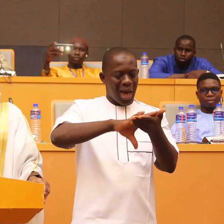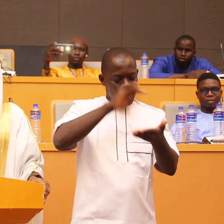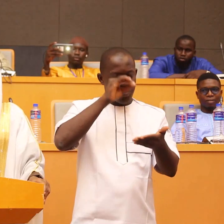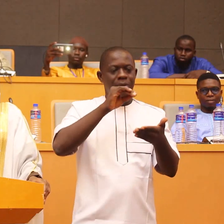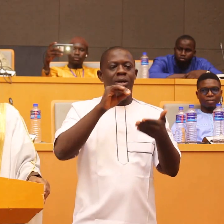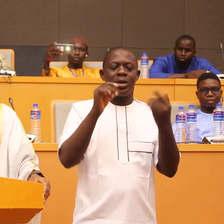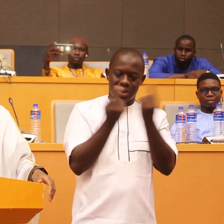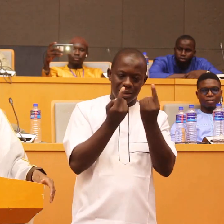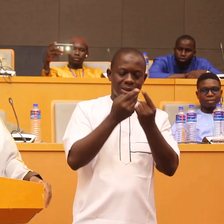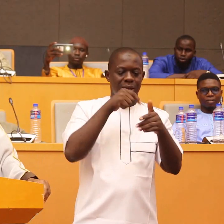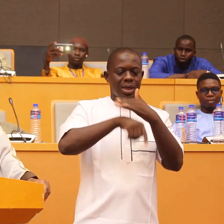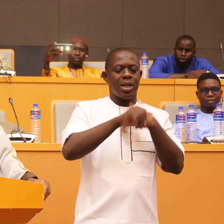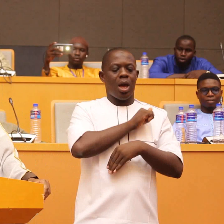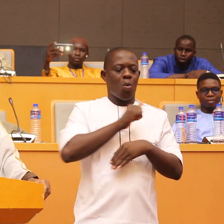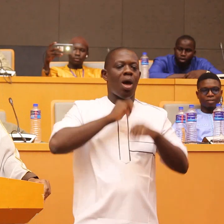life I ask her